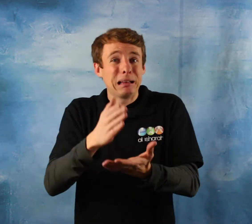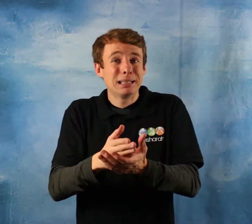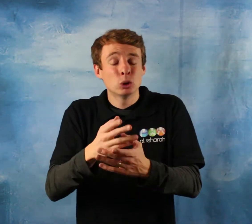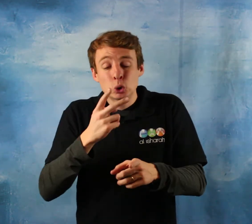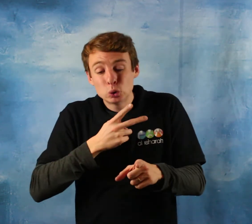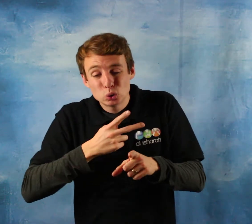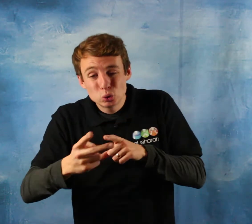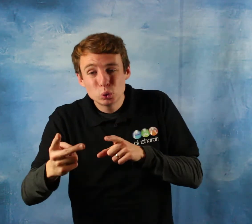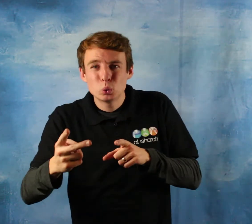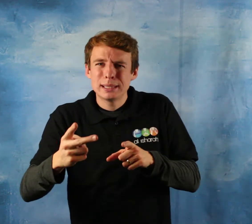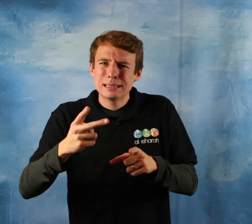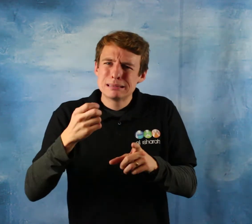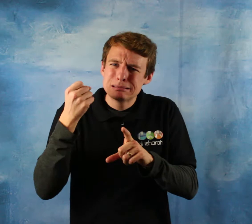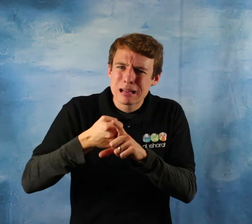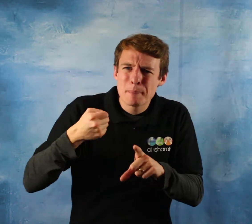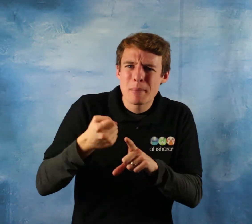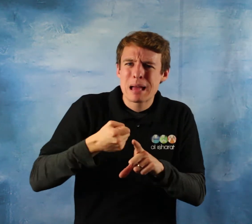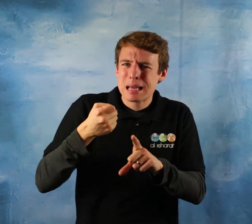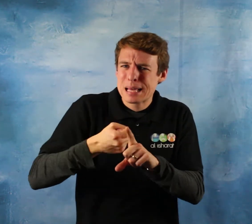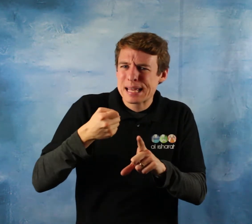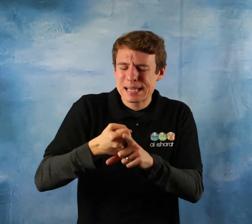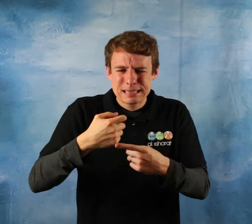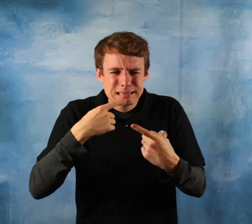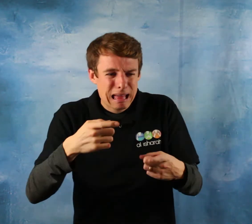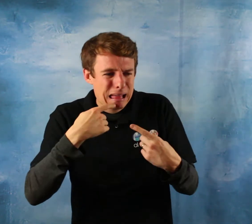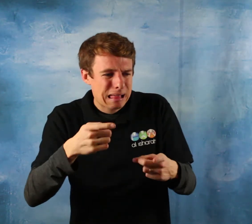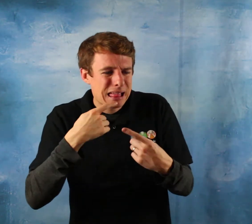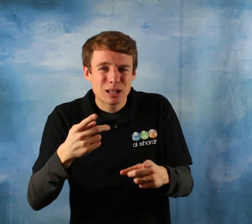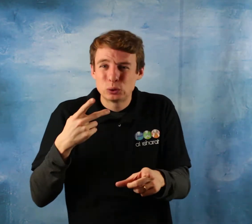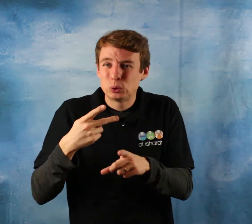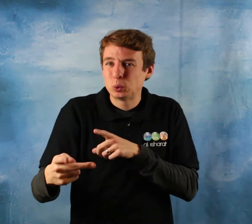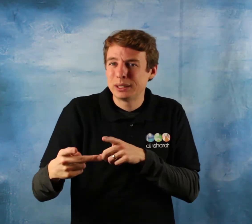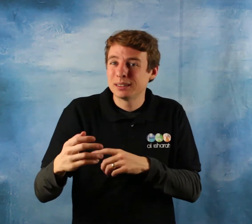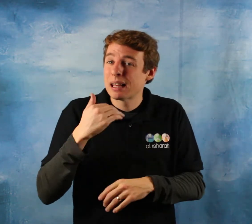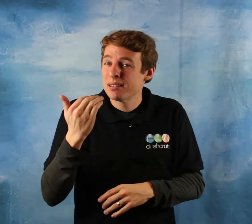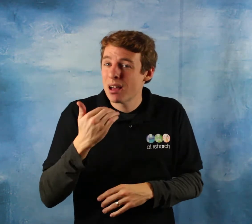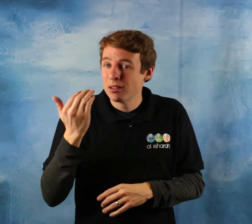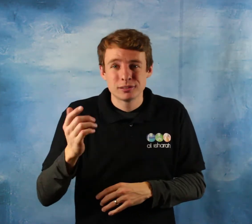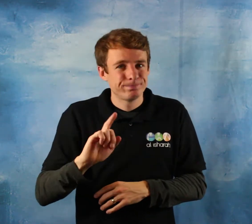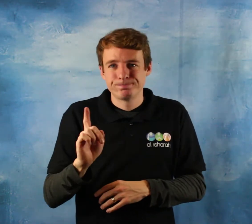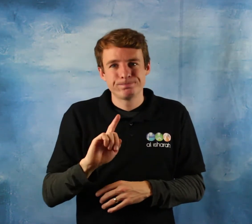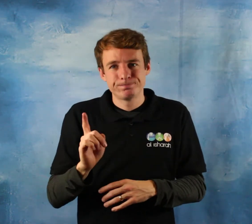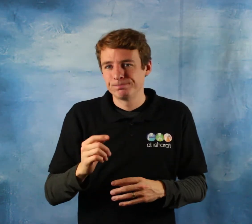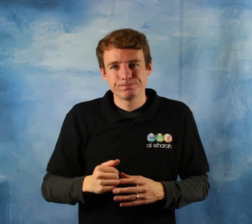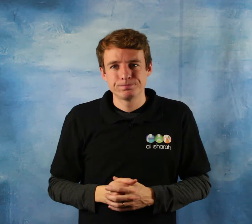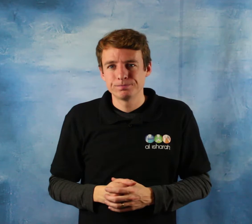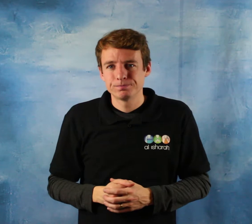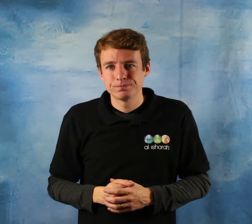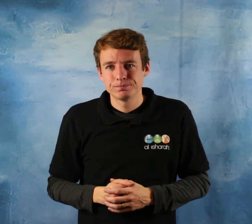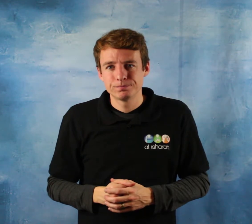raising awareness and sharing knowledge and information knowledge